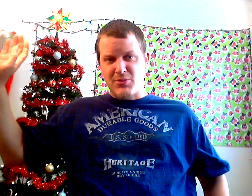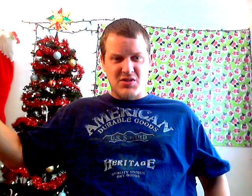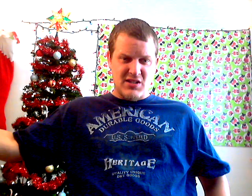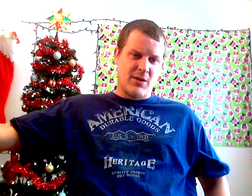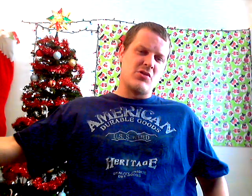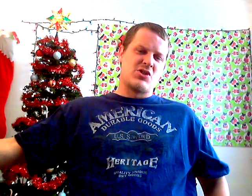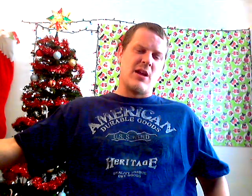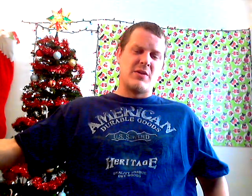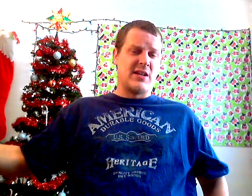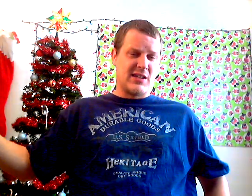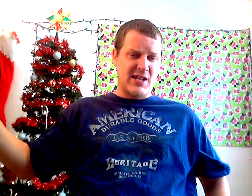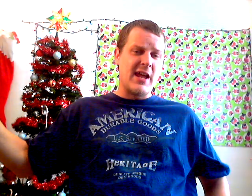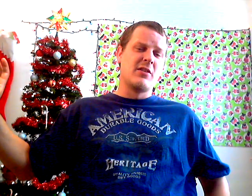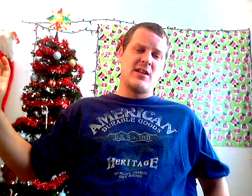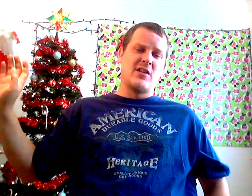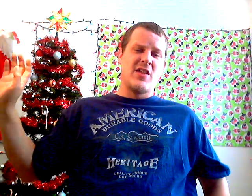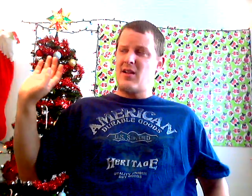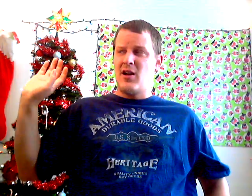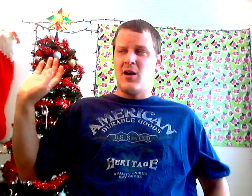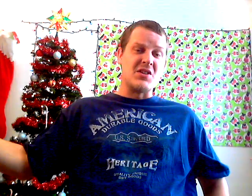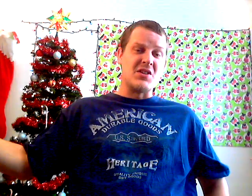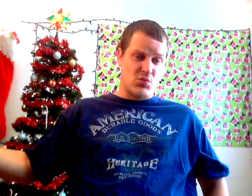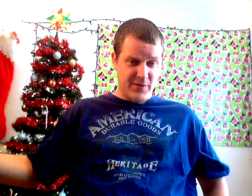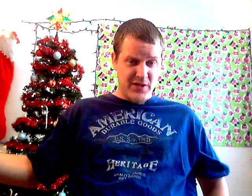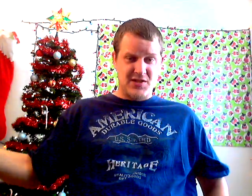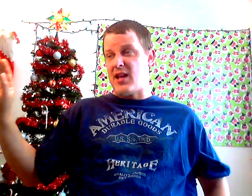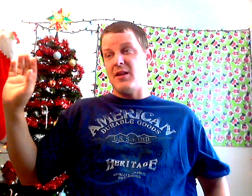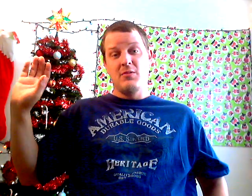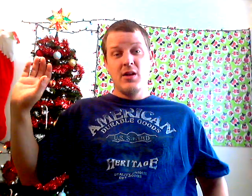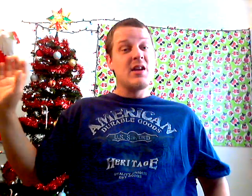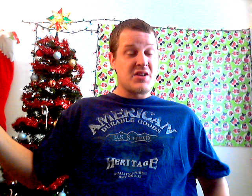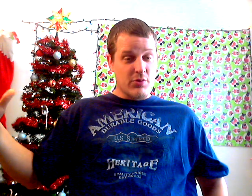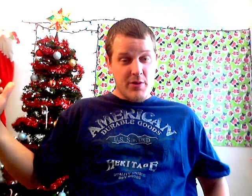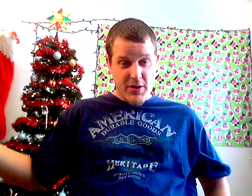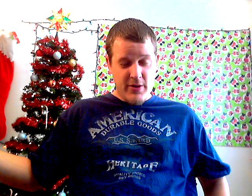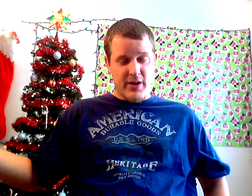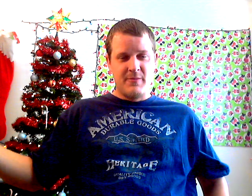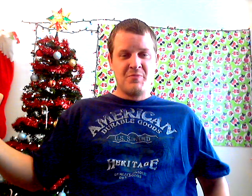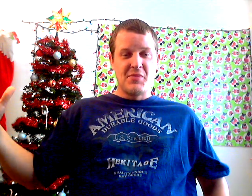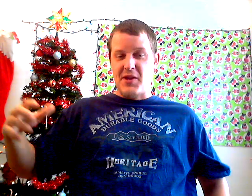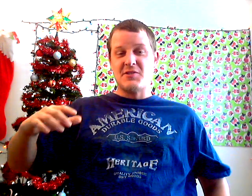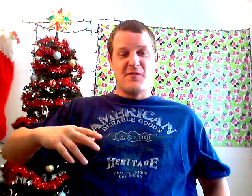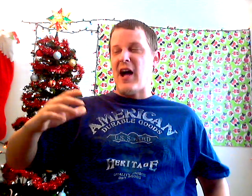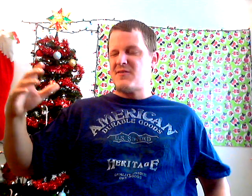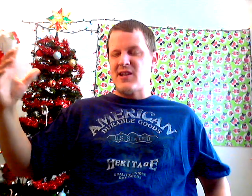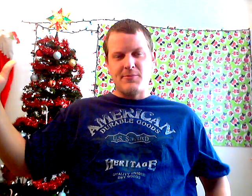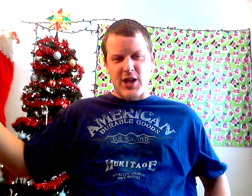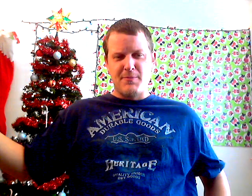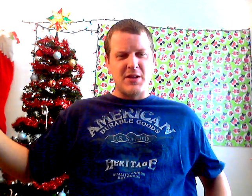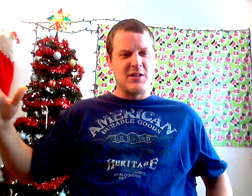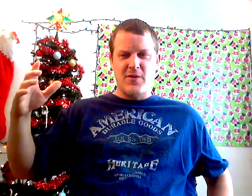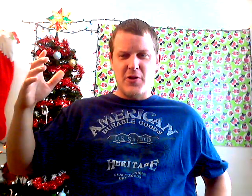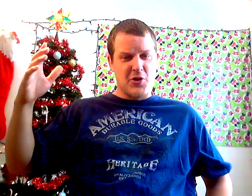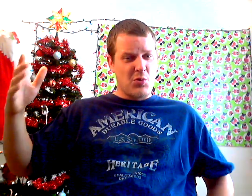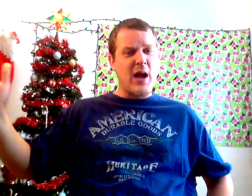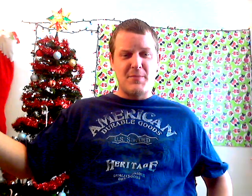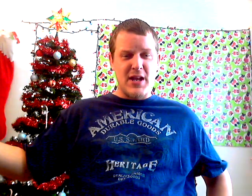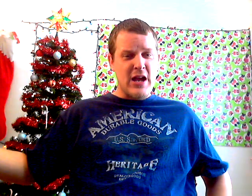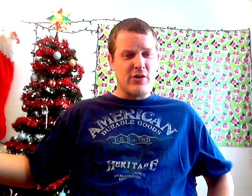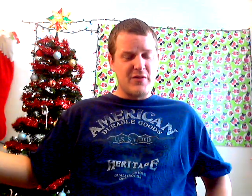WCW champion at the tail end of that company's relevance and history, period. He was a five-time champion in a very crappy era